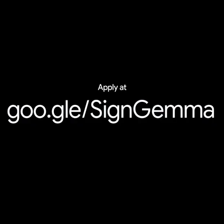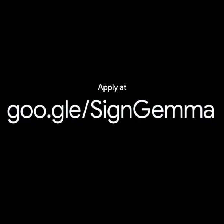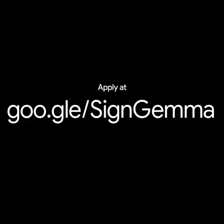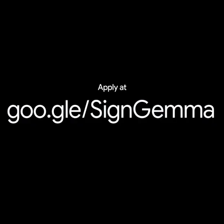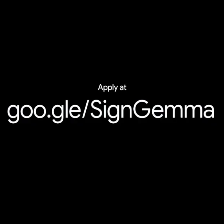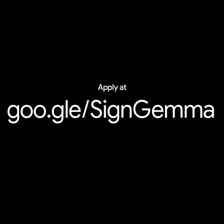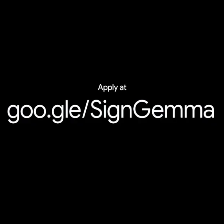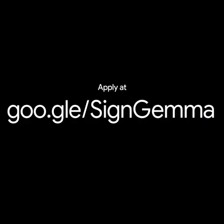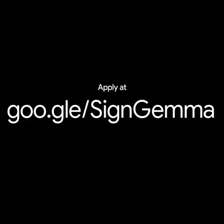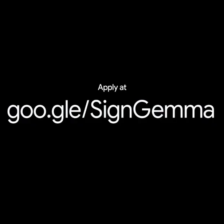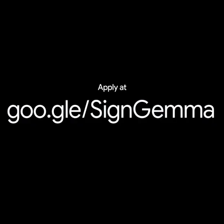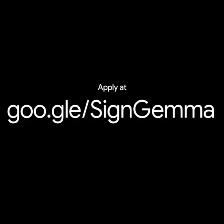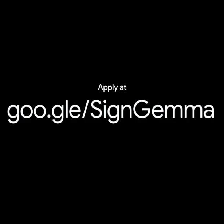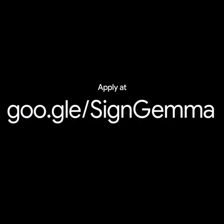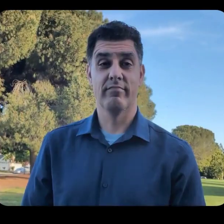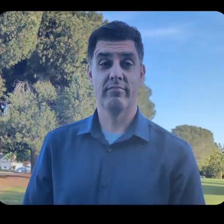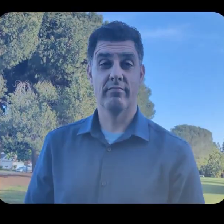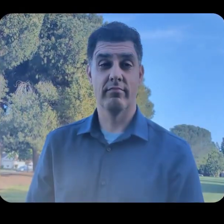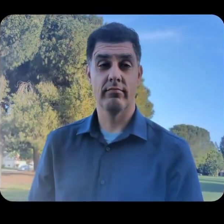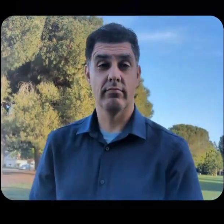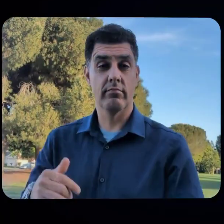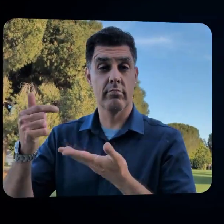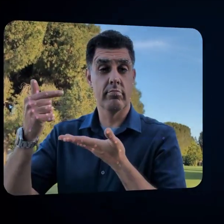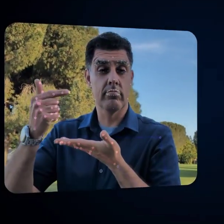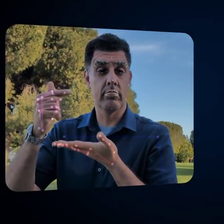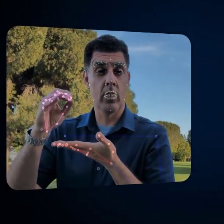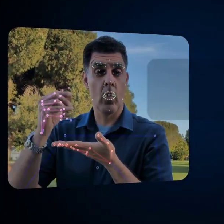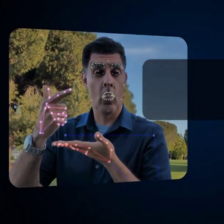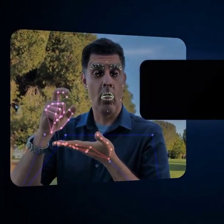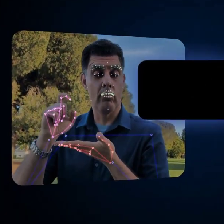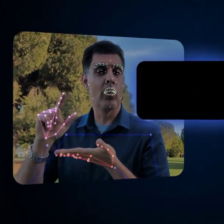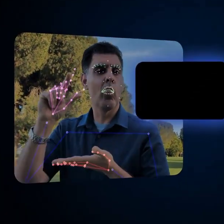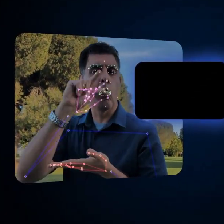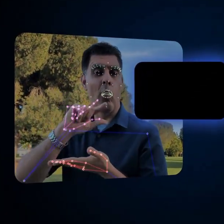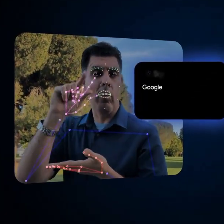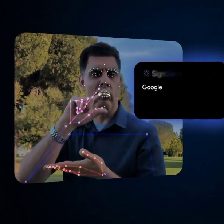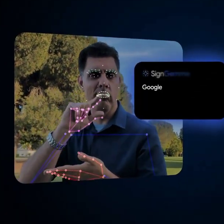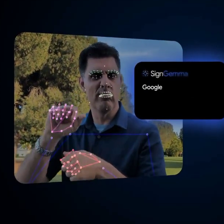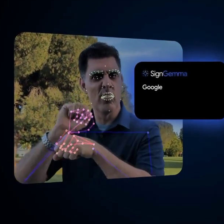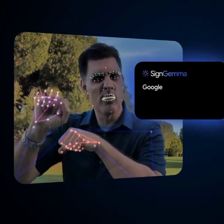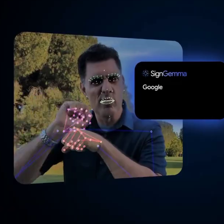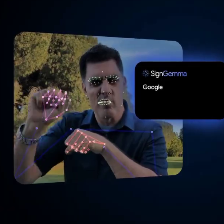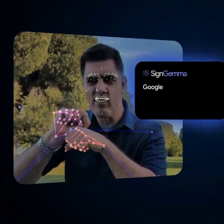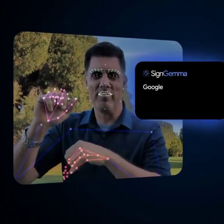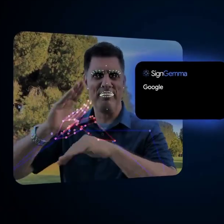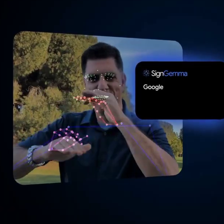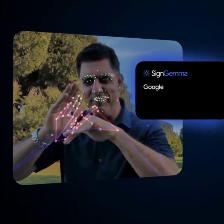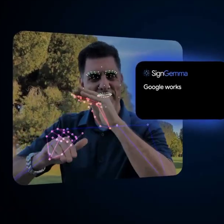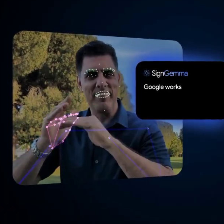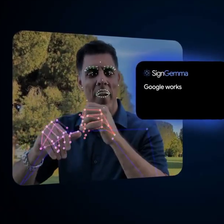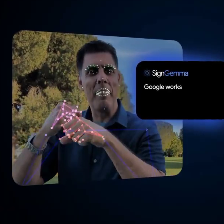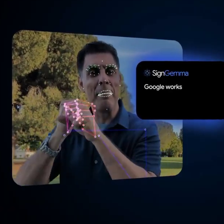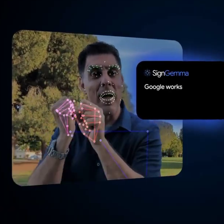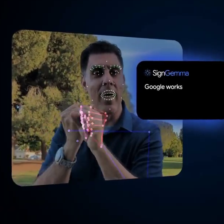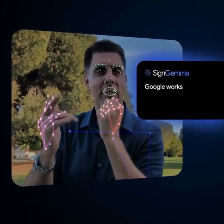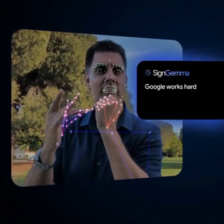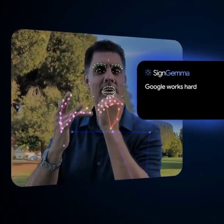It's a computer vision model trained to recognize gestures, facial expressions, and hand movements and turn them into natural